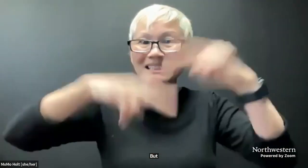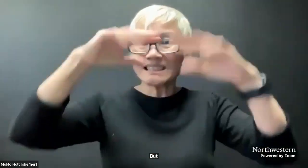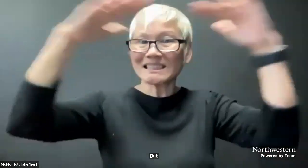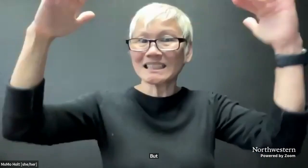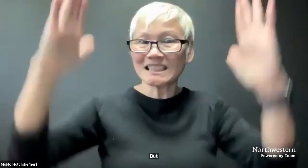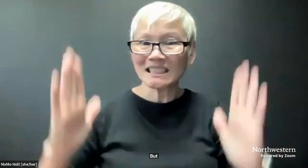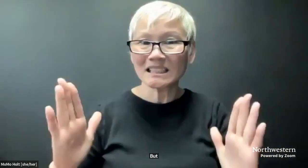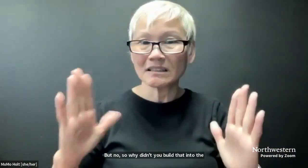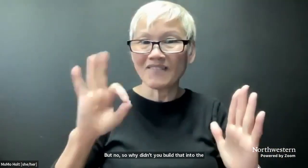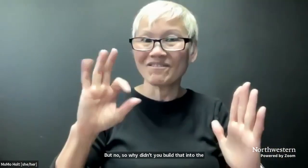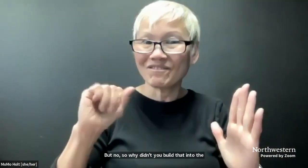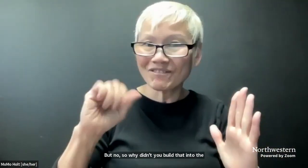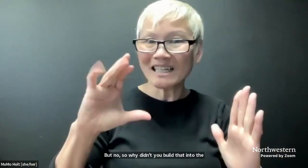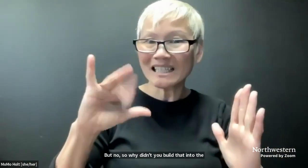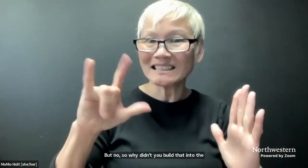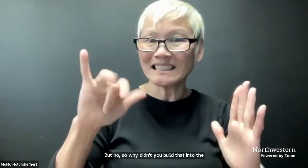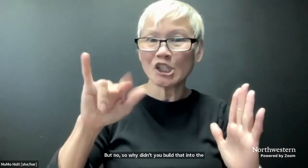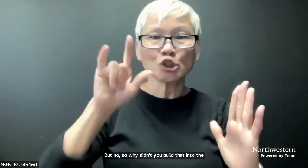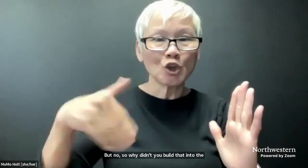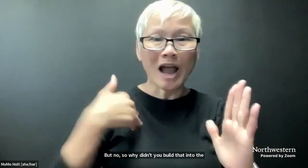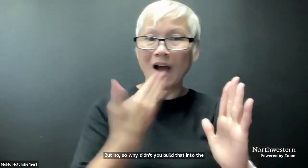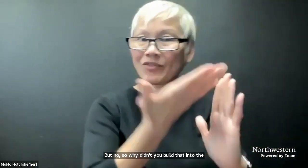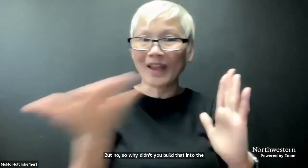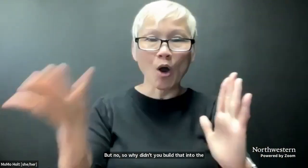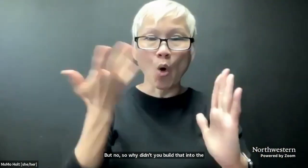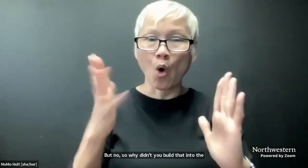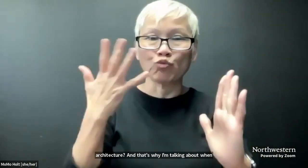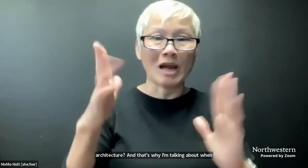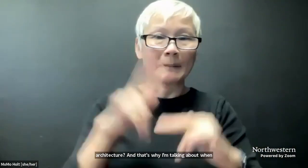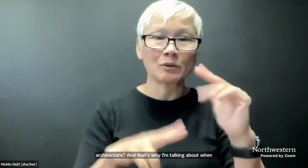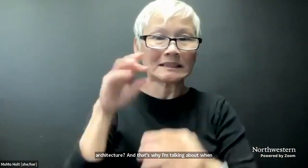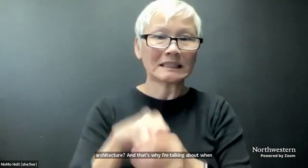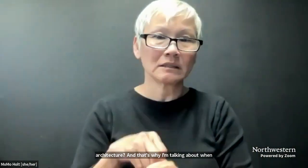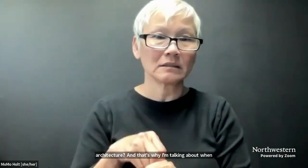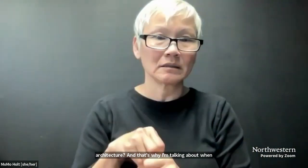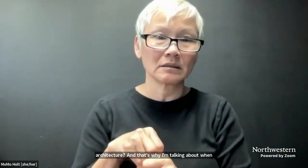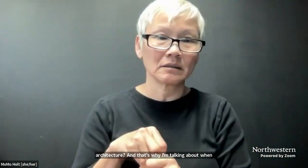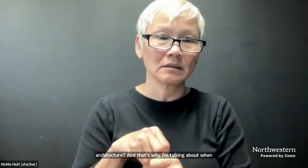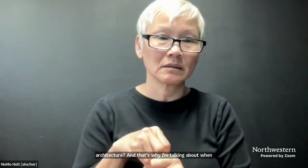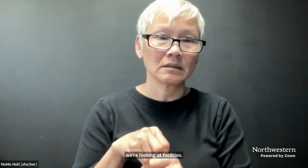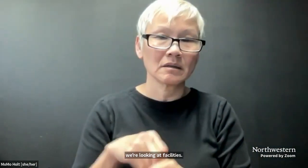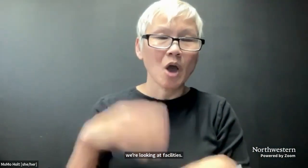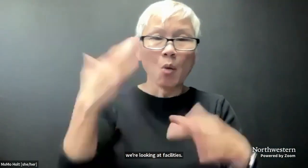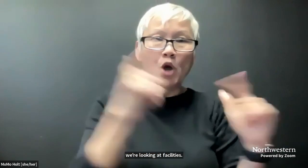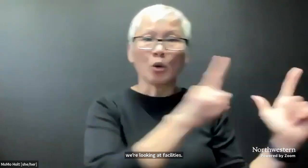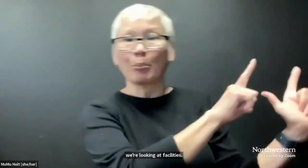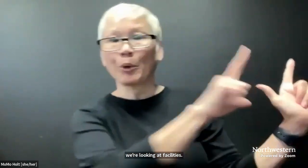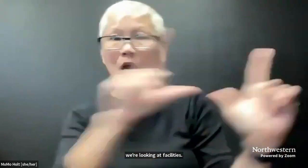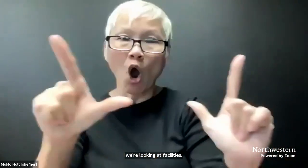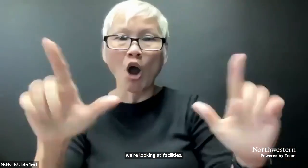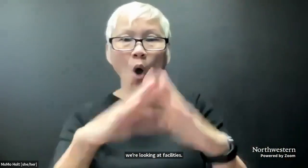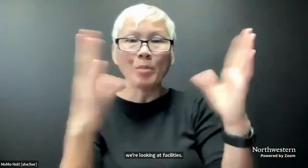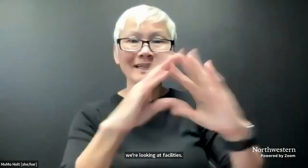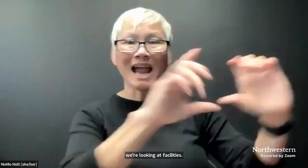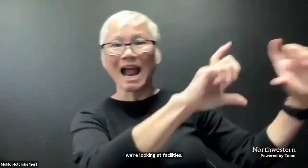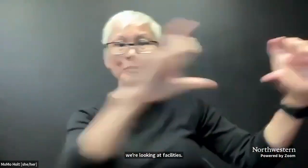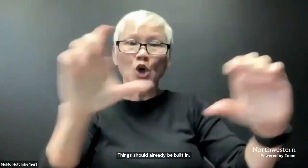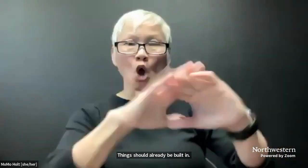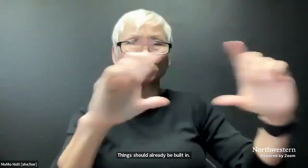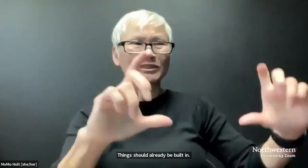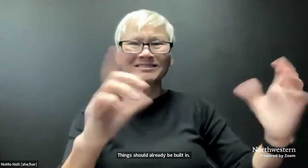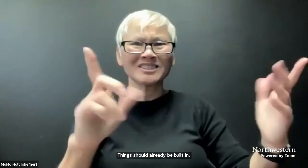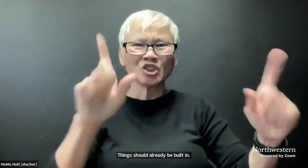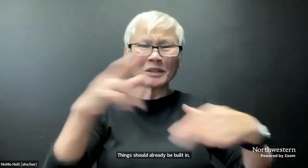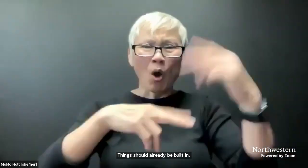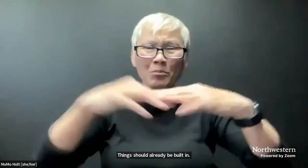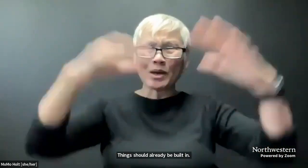And that's why I'm talking about when we're looking at facilities, things should already be built in. Why do you